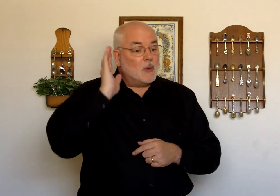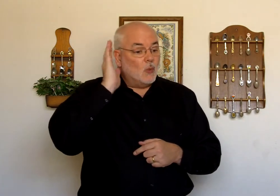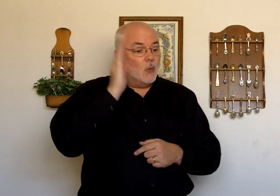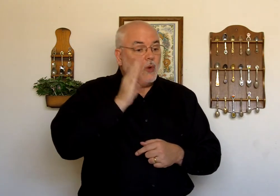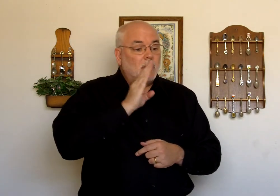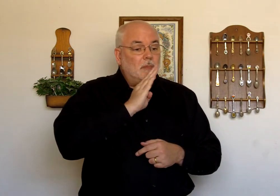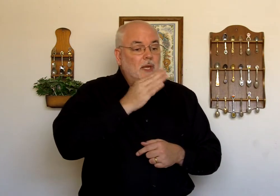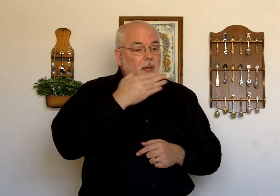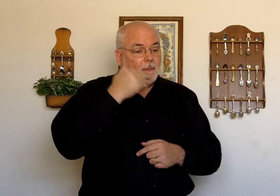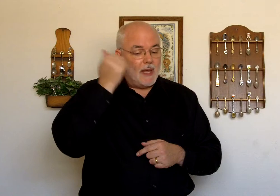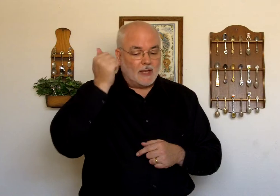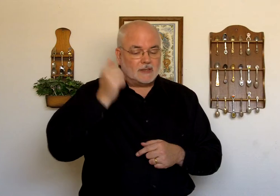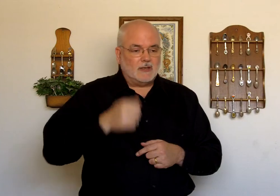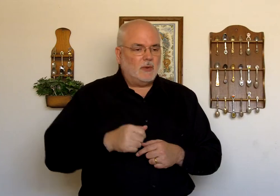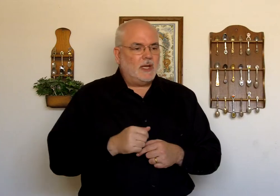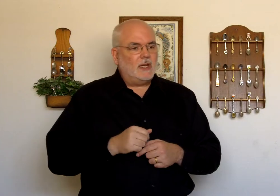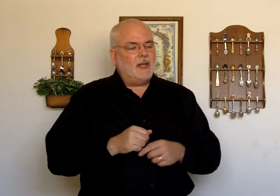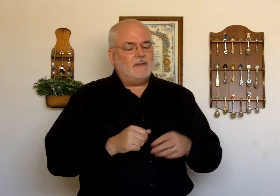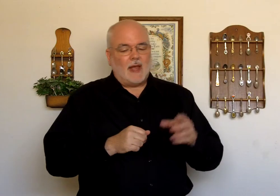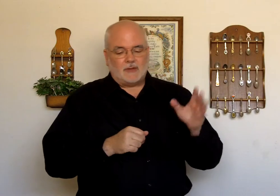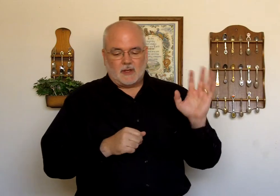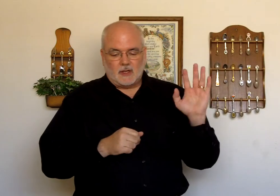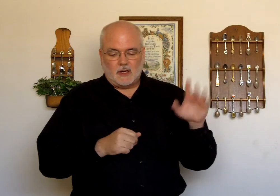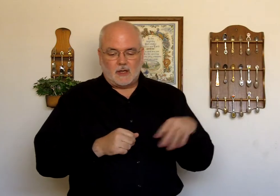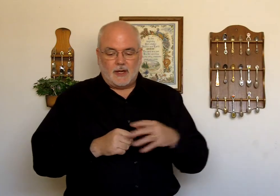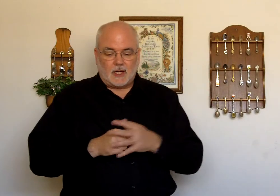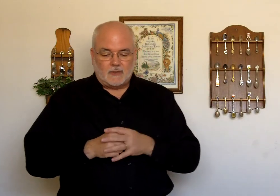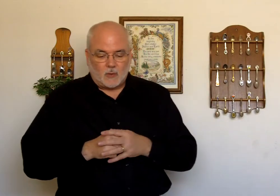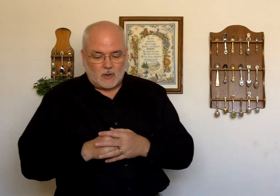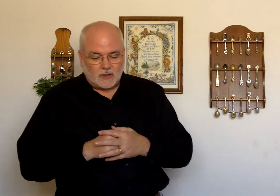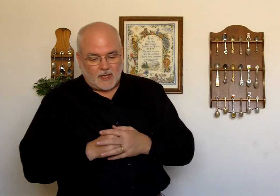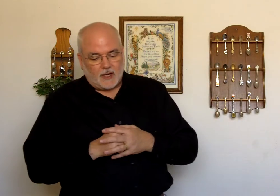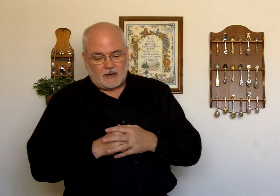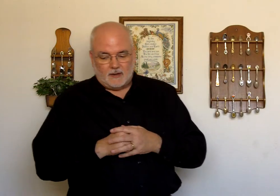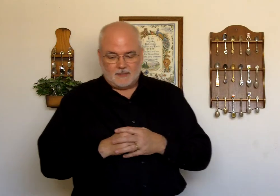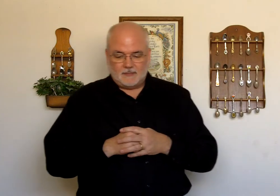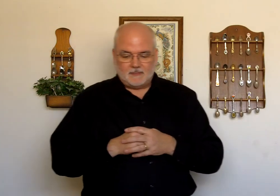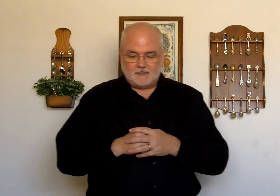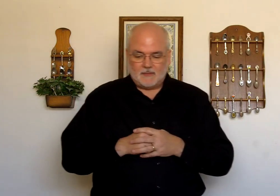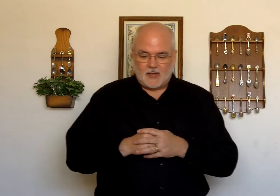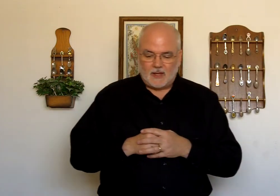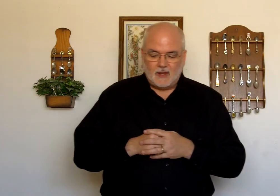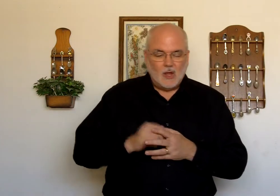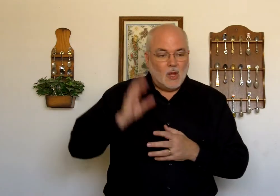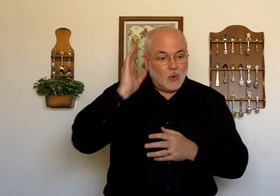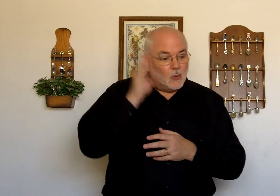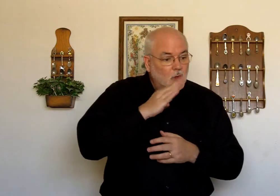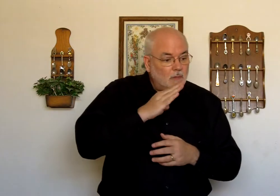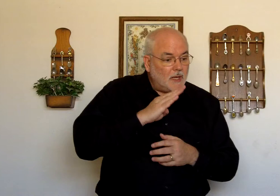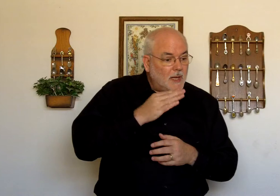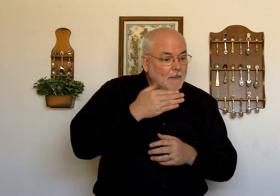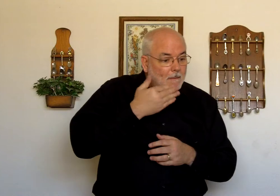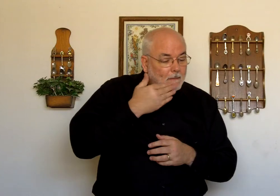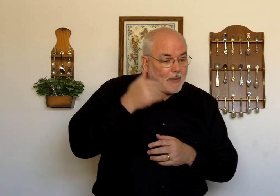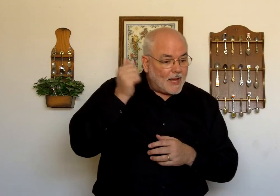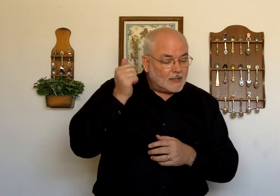Would be best. We can leave out the little connective word. It. Okay. Would be. Best.